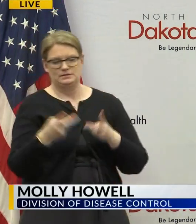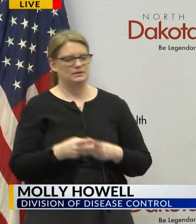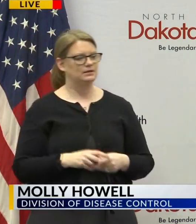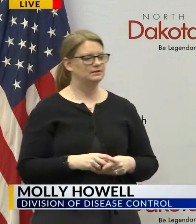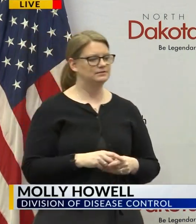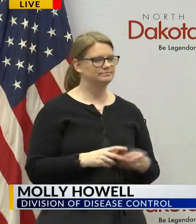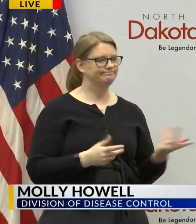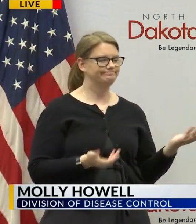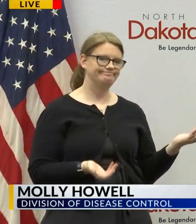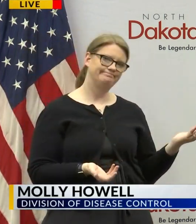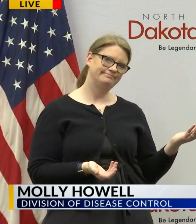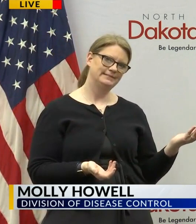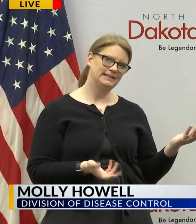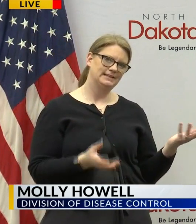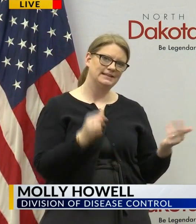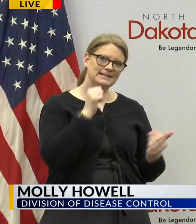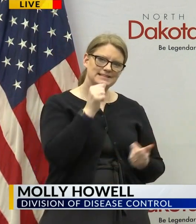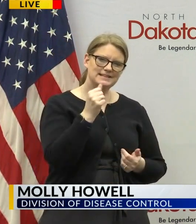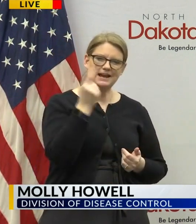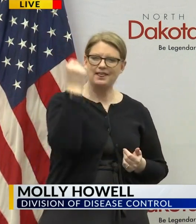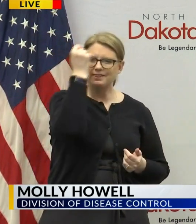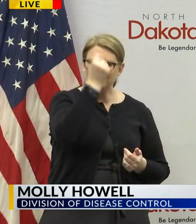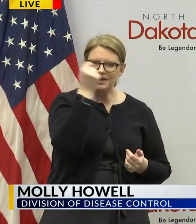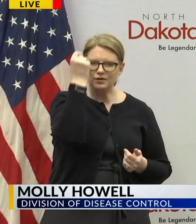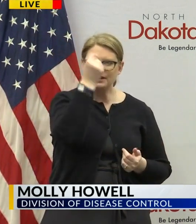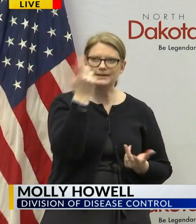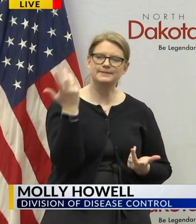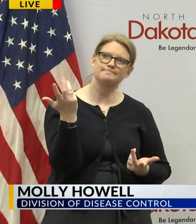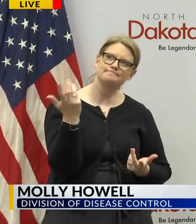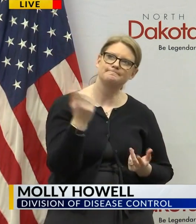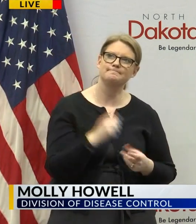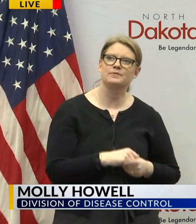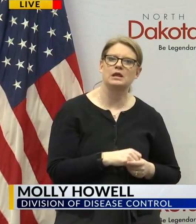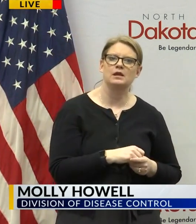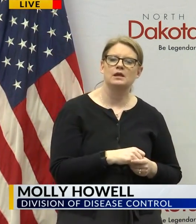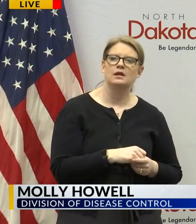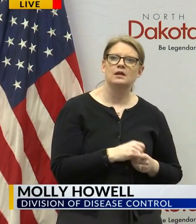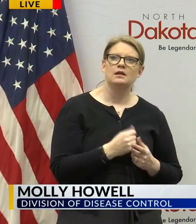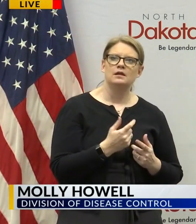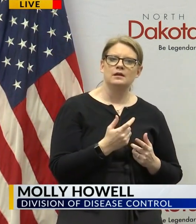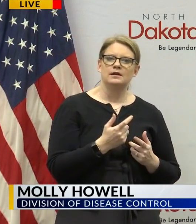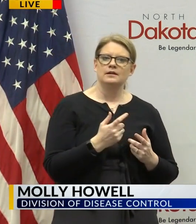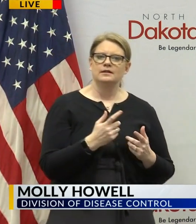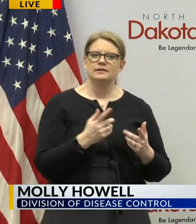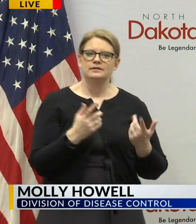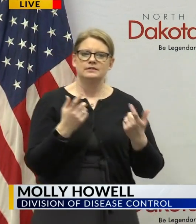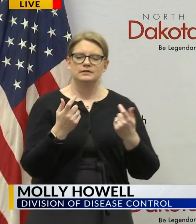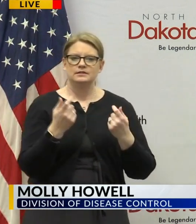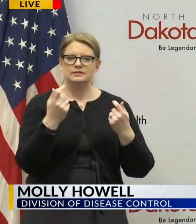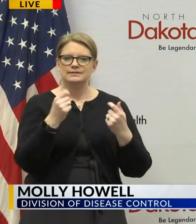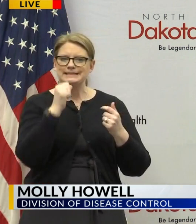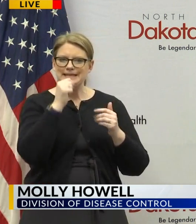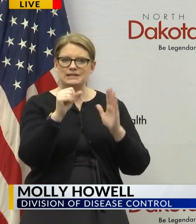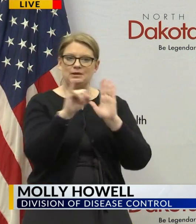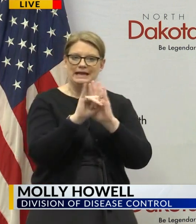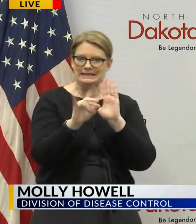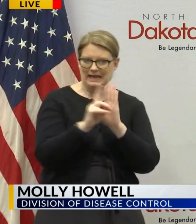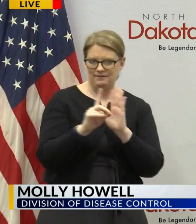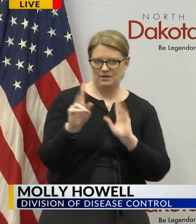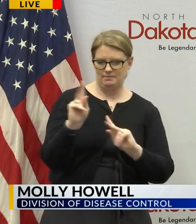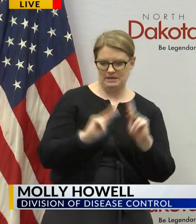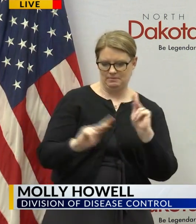yeah i don't it's not a theory i'm trying to think how i can answer your question with trying not to identify individuals